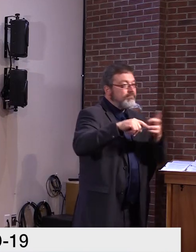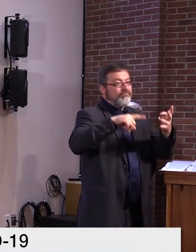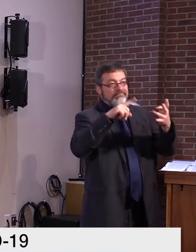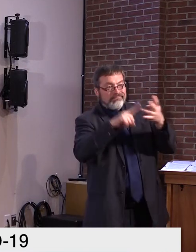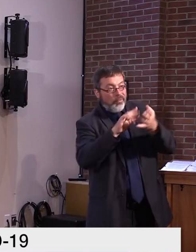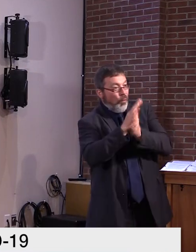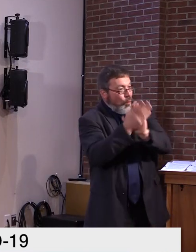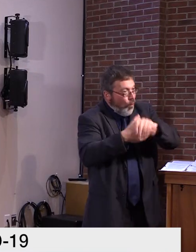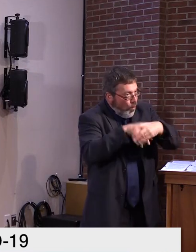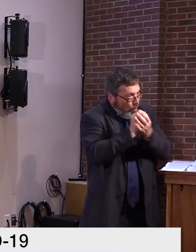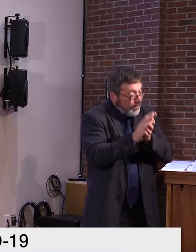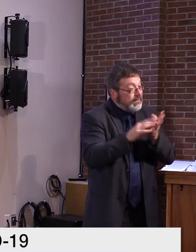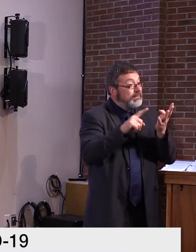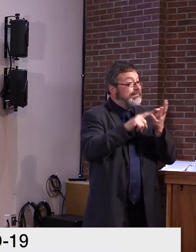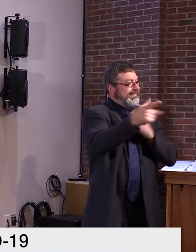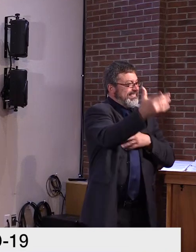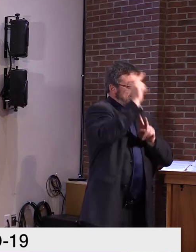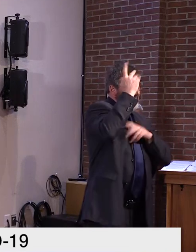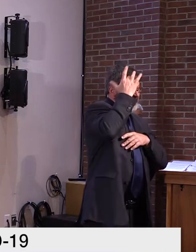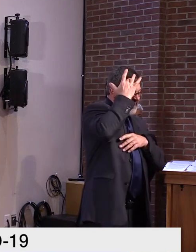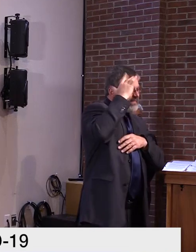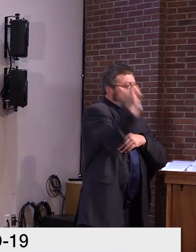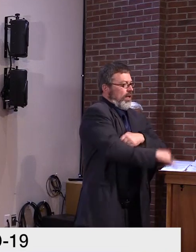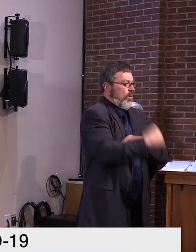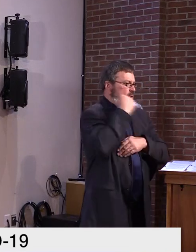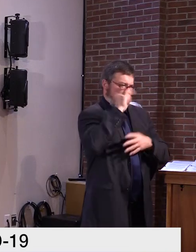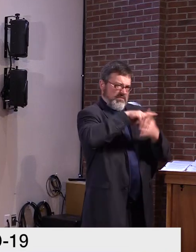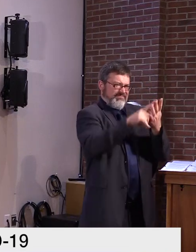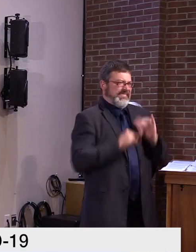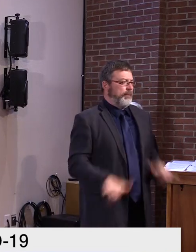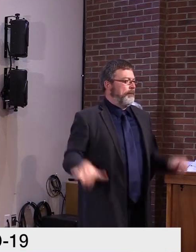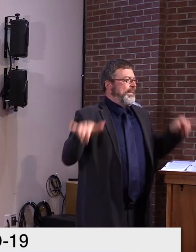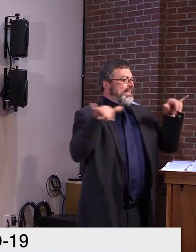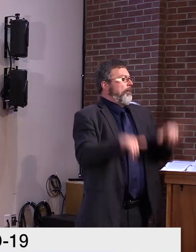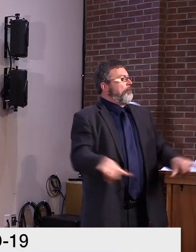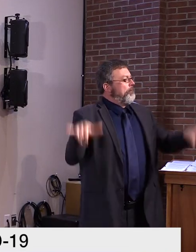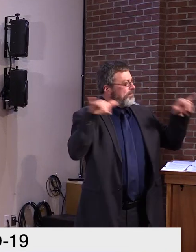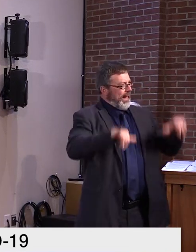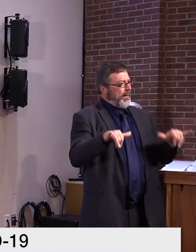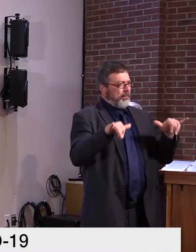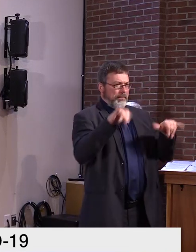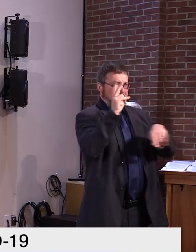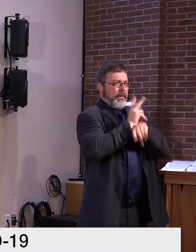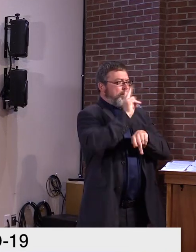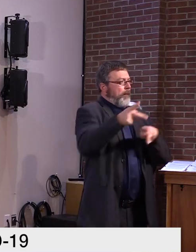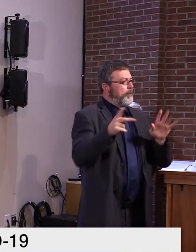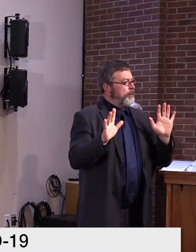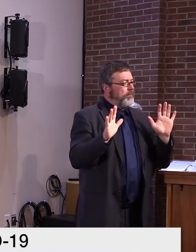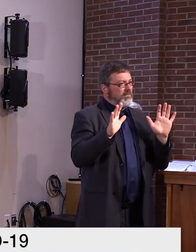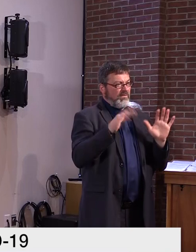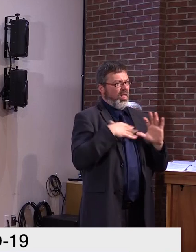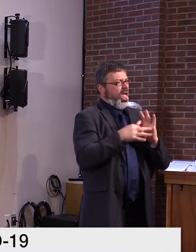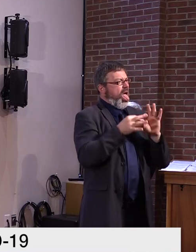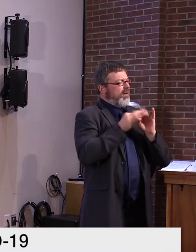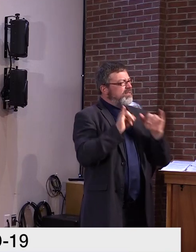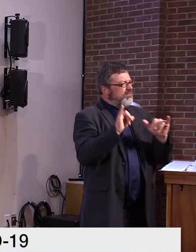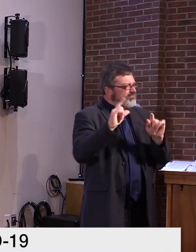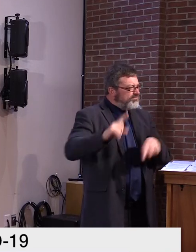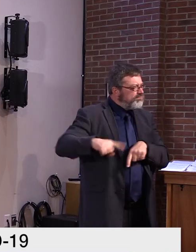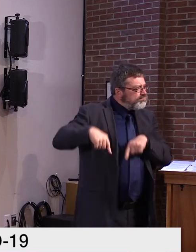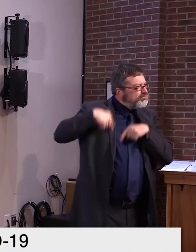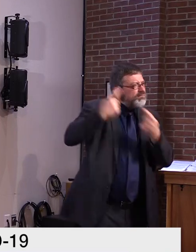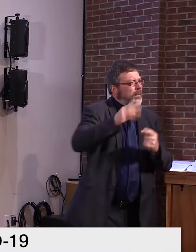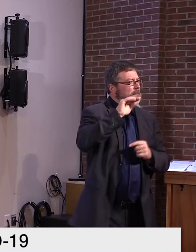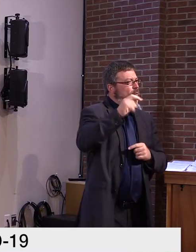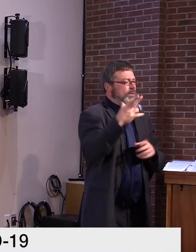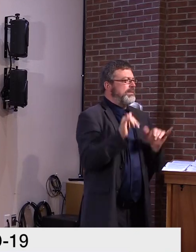practices that help prevent the spread of the coronavirus may also help us with regard to the flu season. If